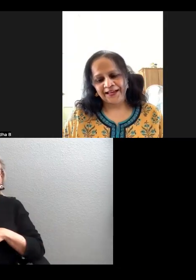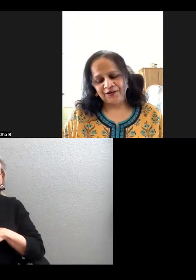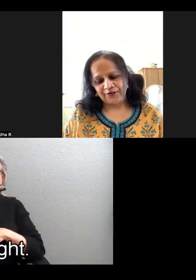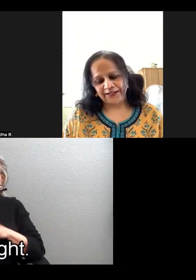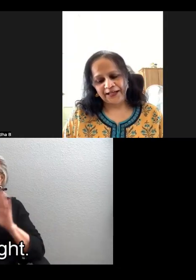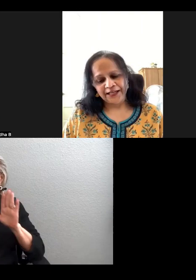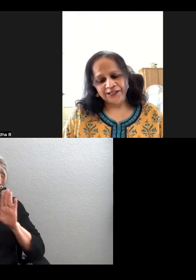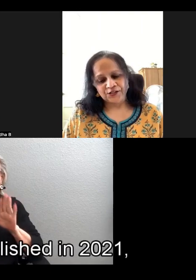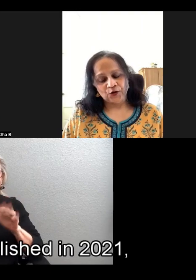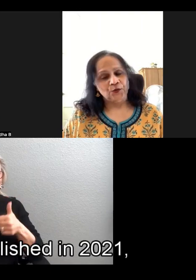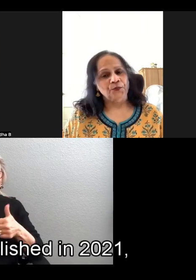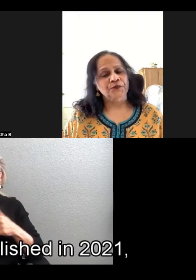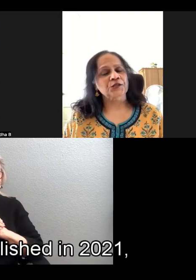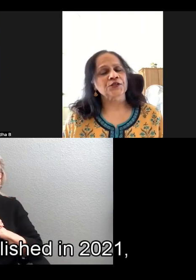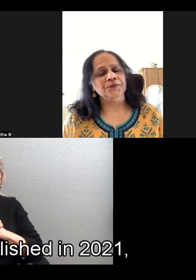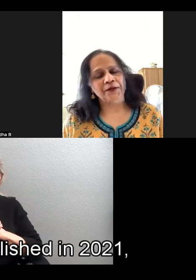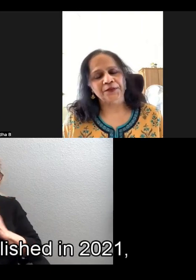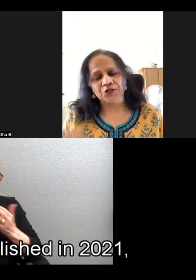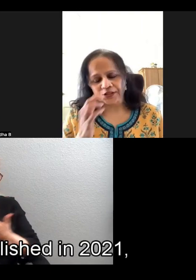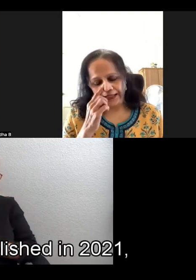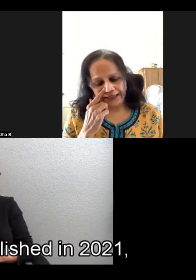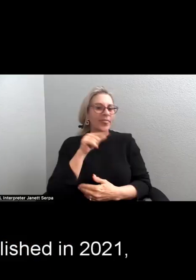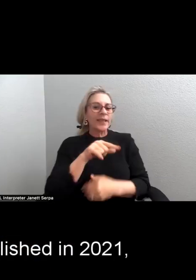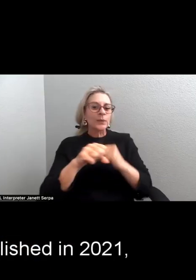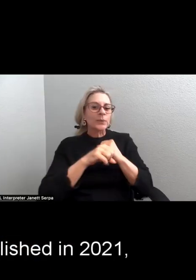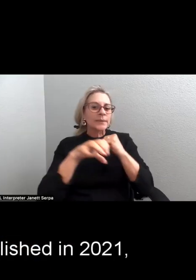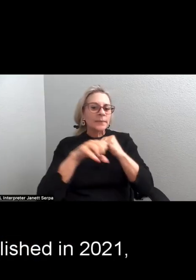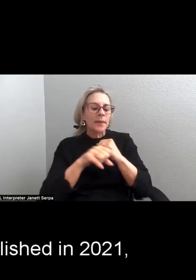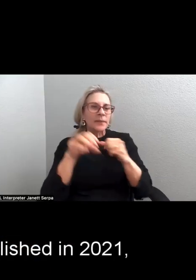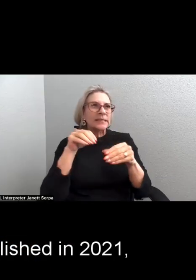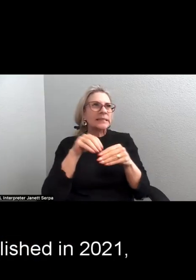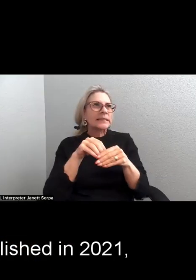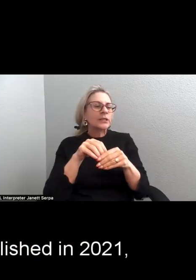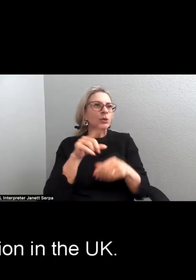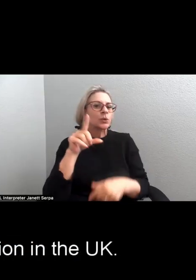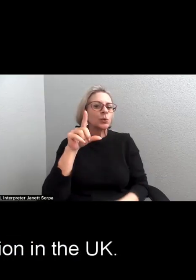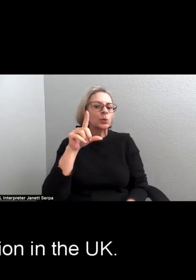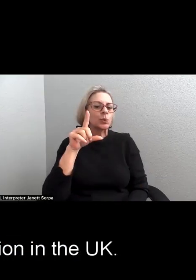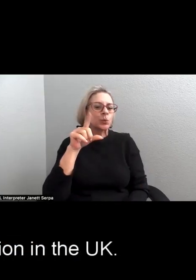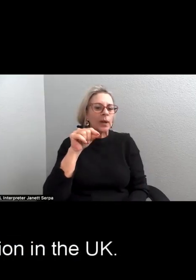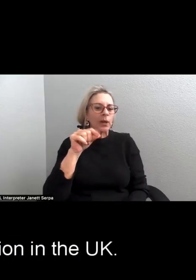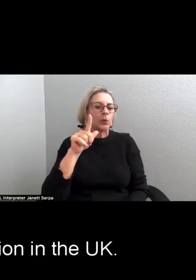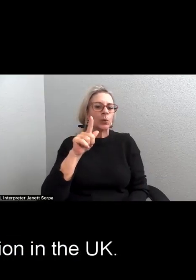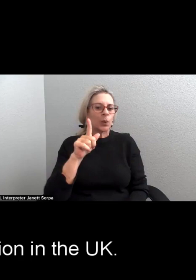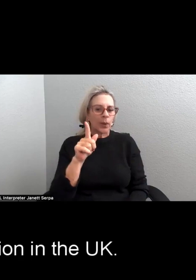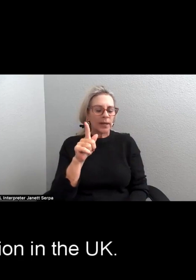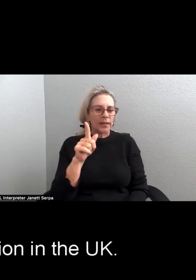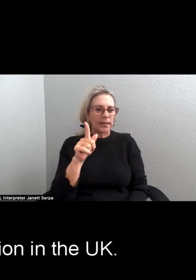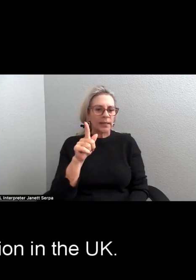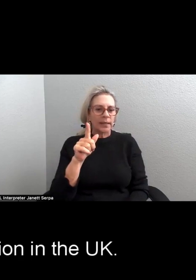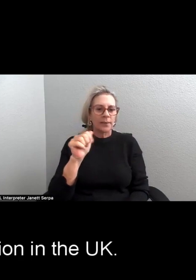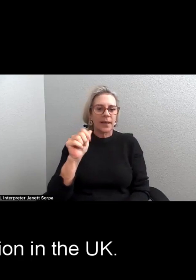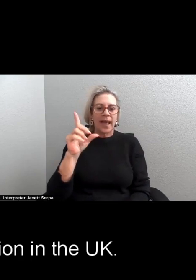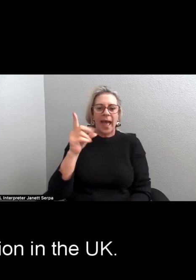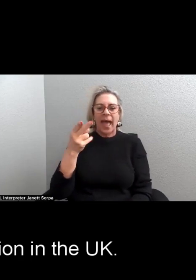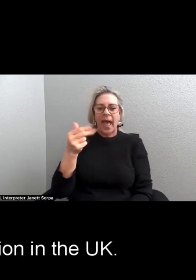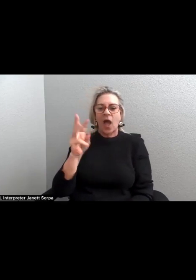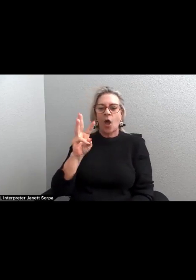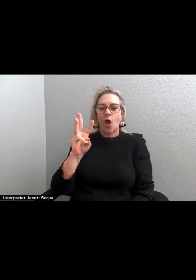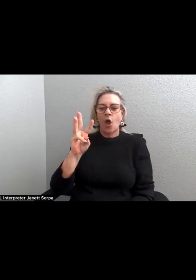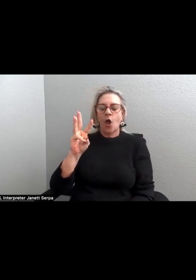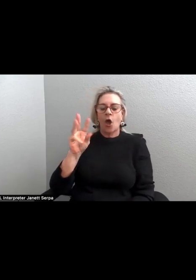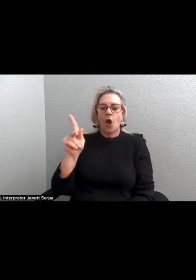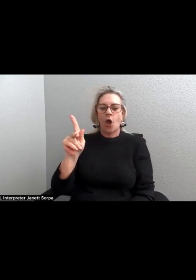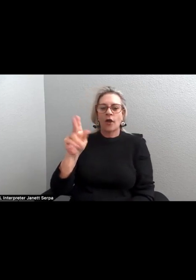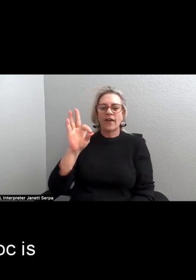All right. So, this was published in 2021 by Ad Hoc Fiction in the